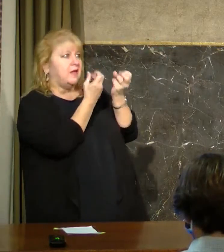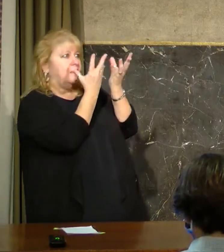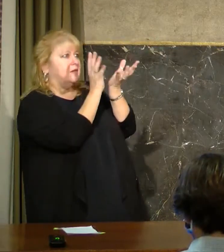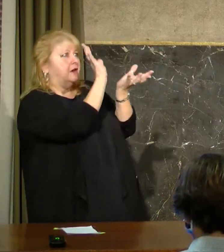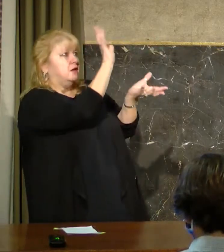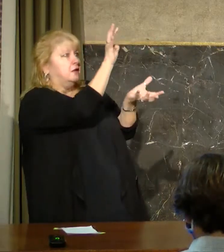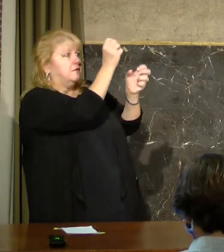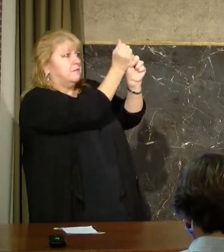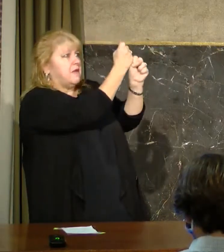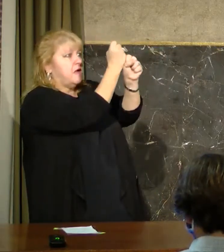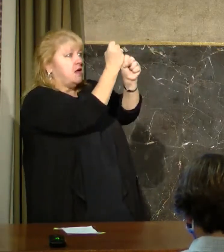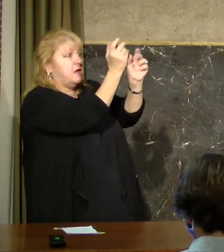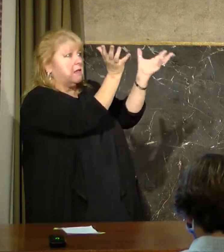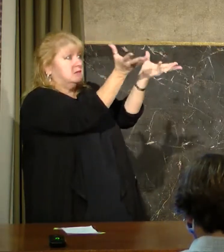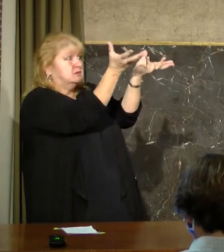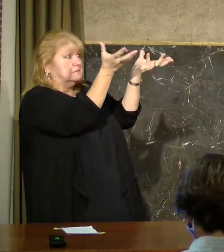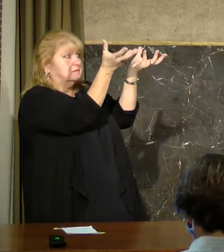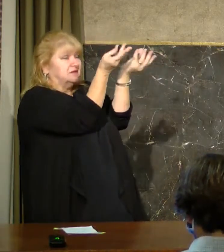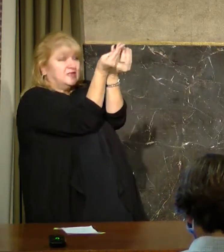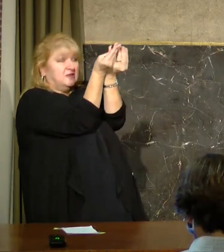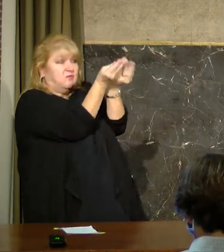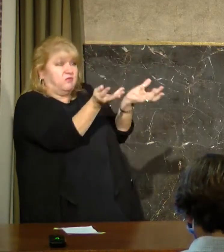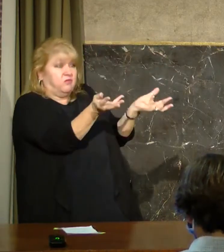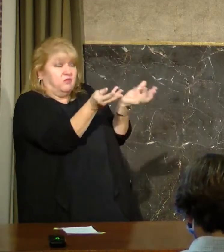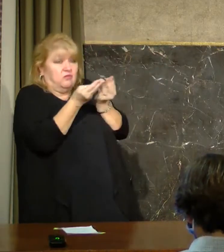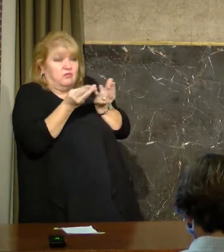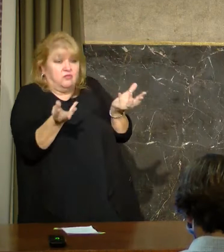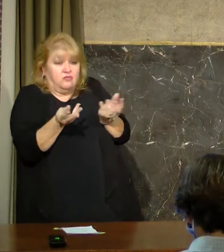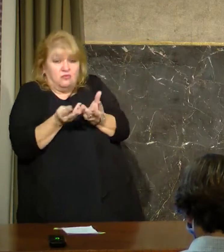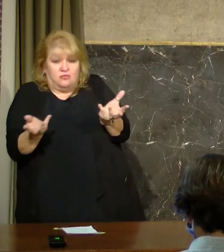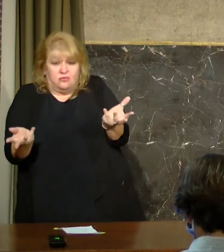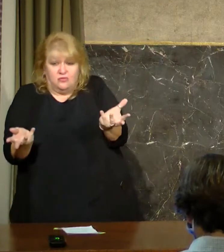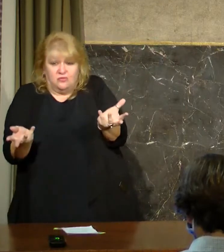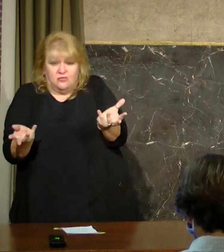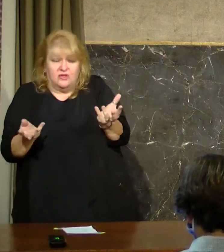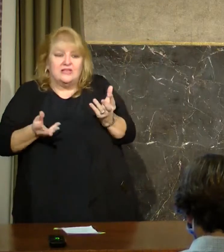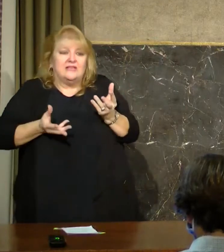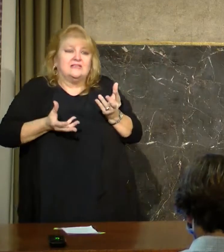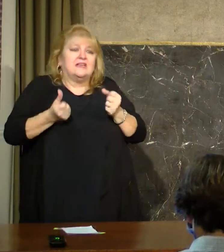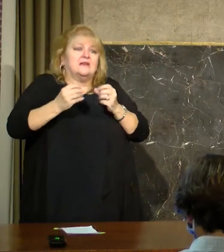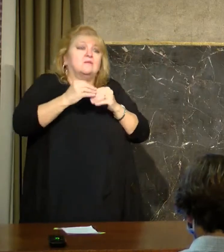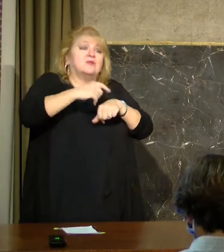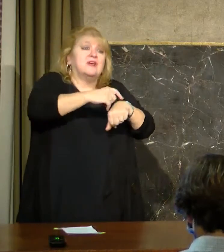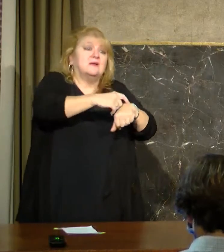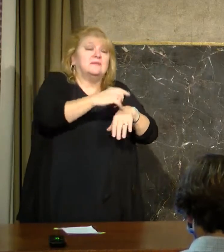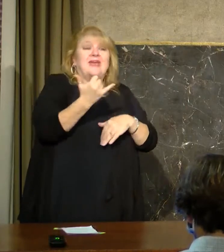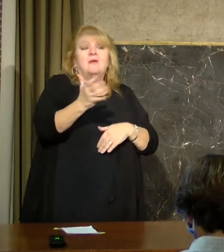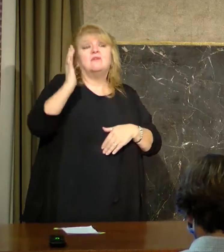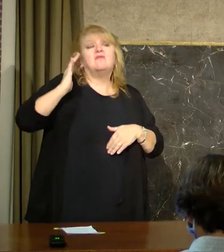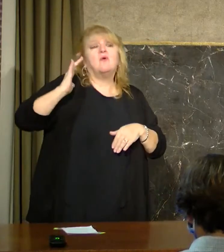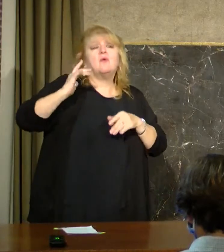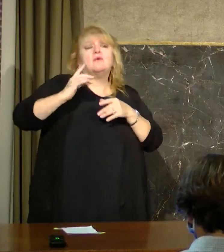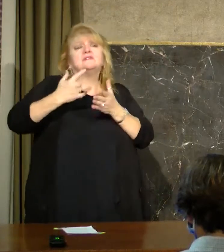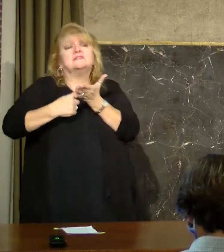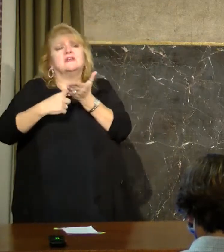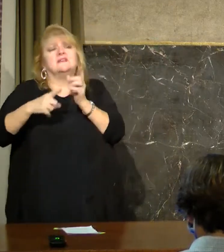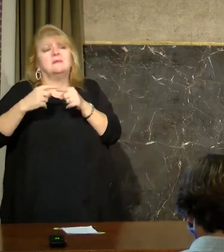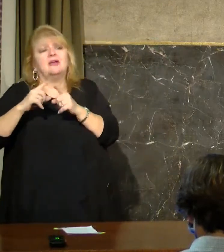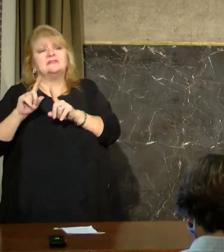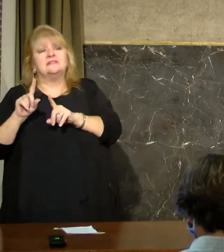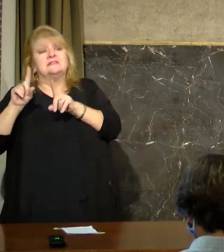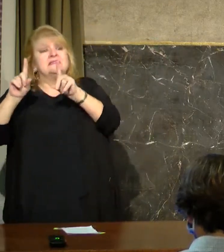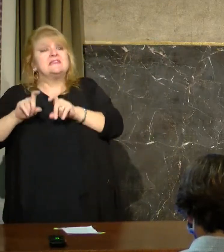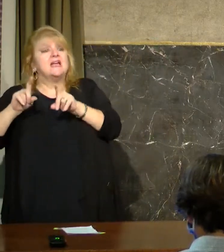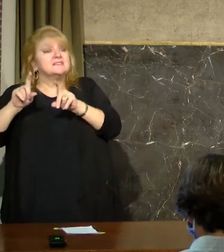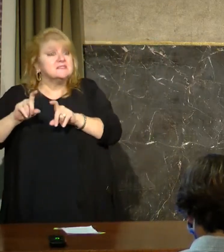testing improved over time in terms of having more tests available, not just more tests, but tests of